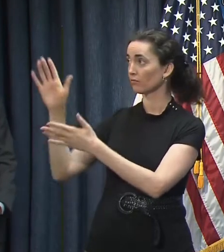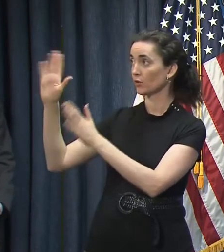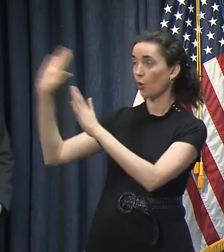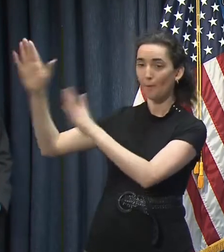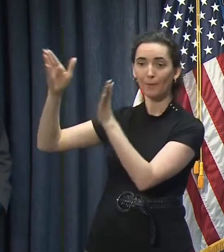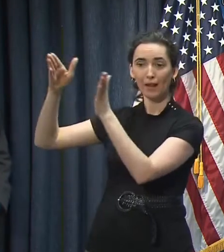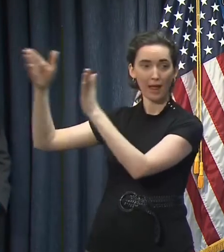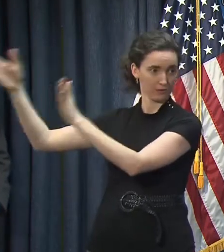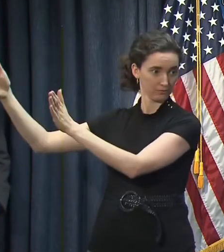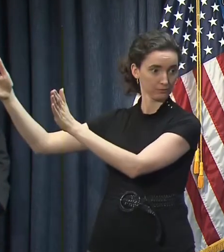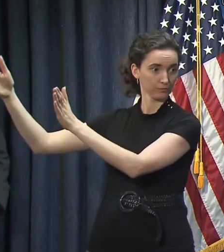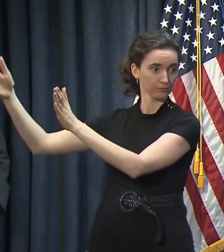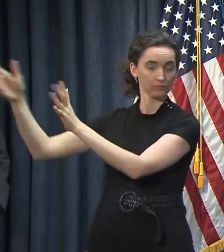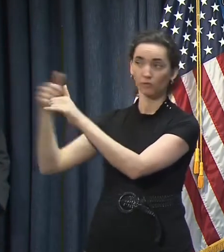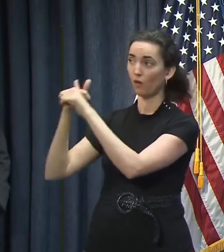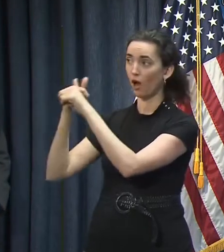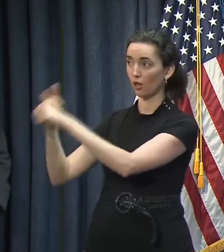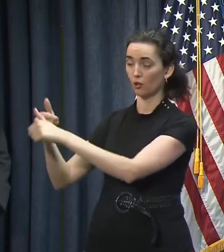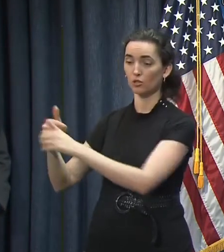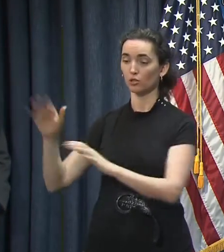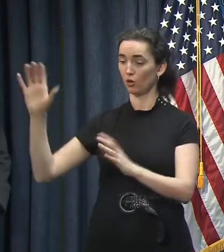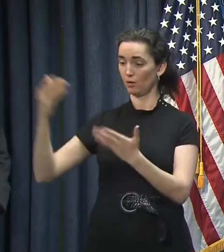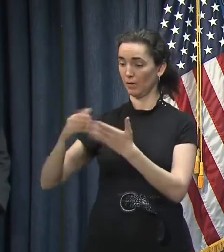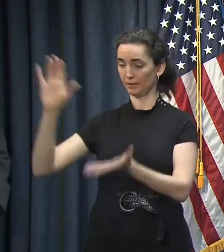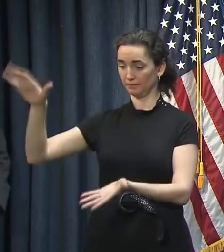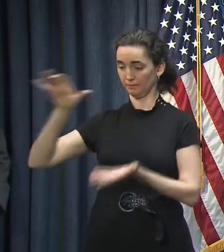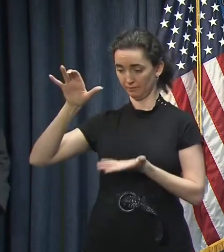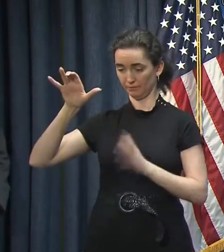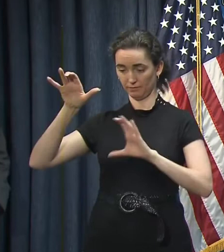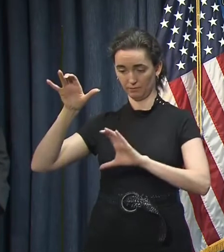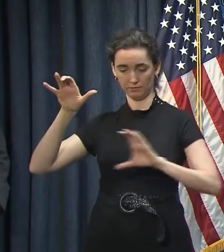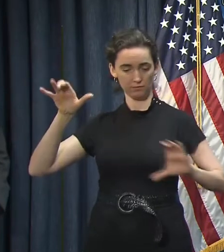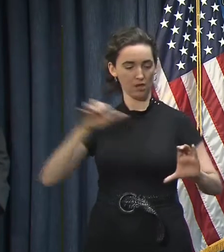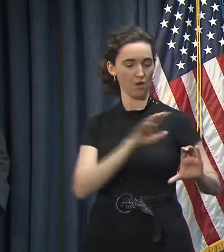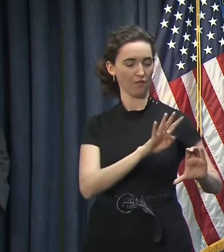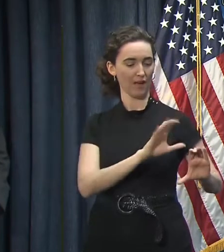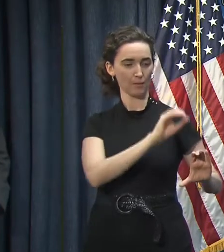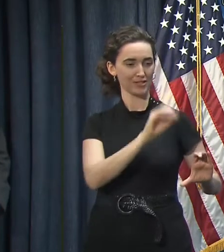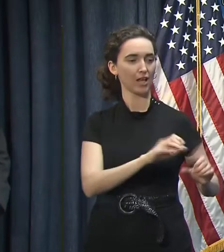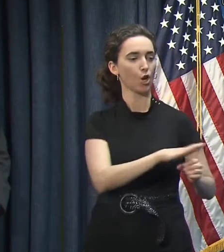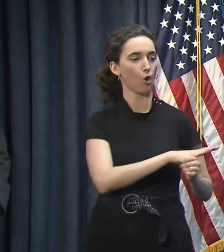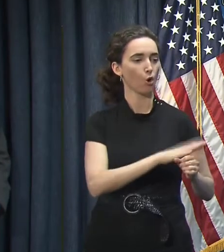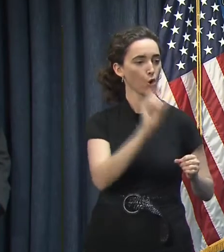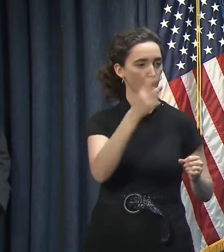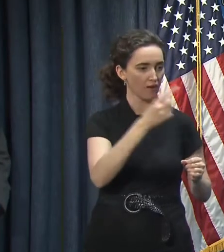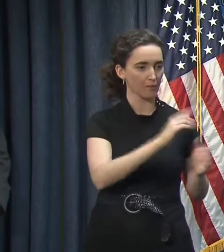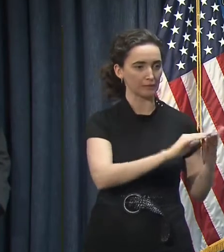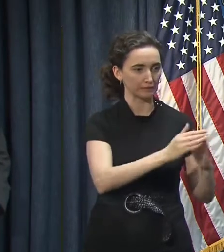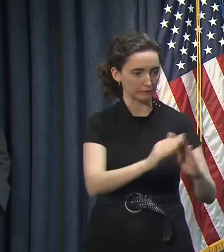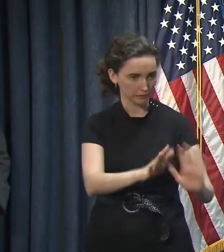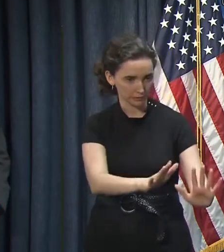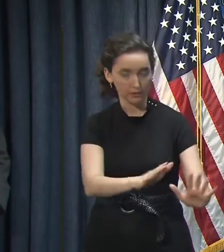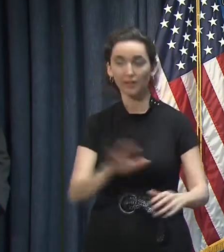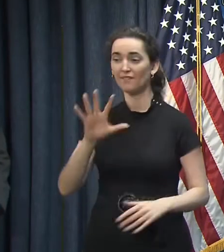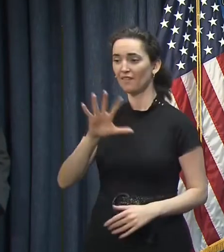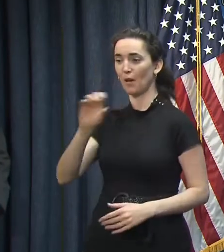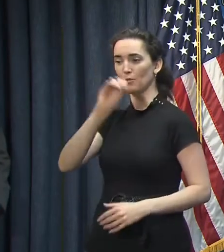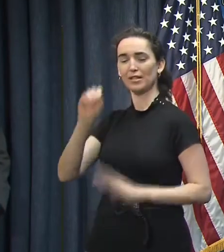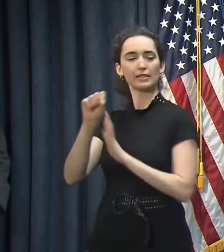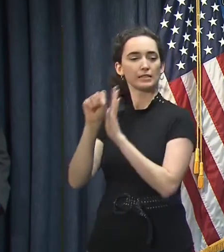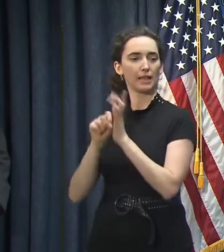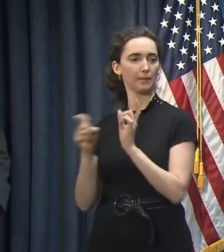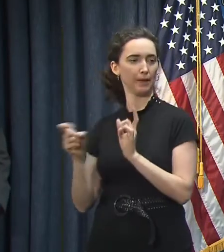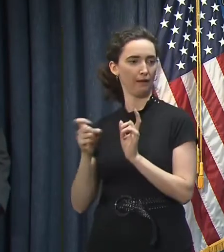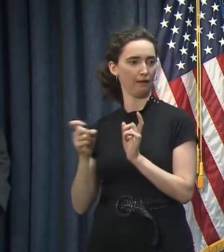looked like coming out of Congress, where 45% went to the local government and 55% would stay at the state. But we're